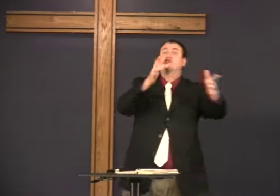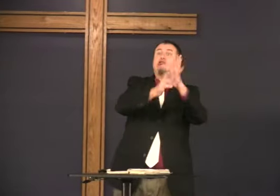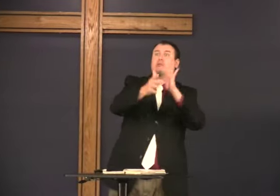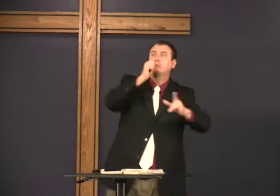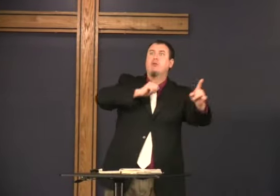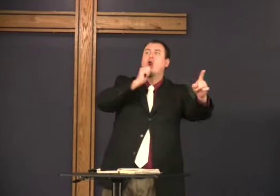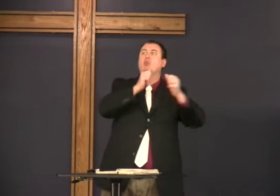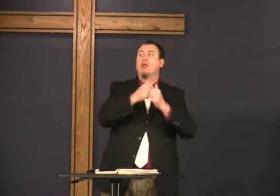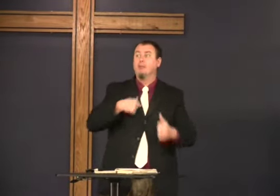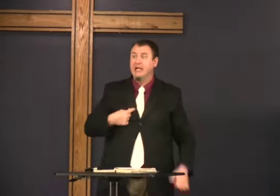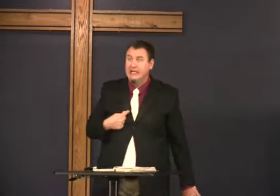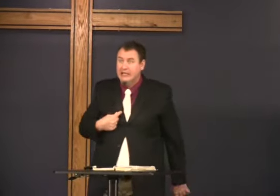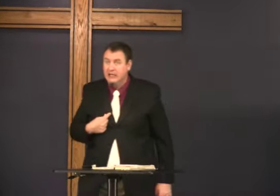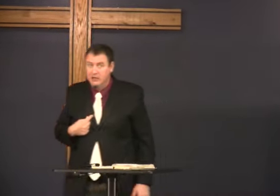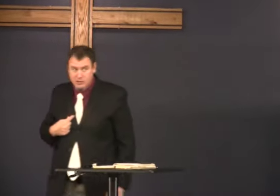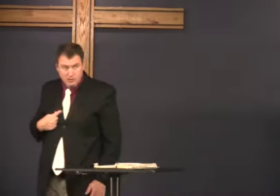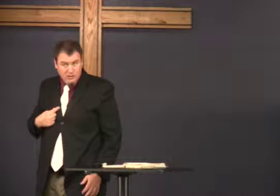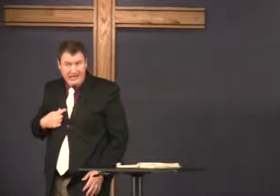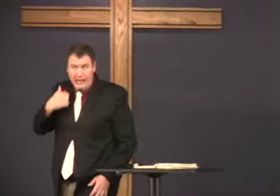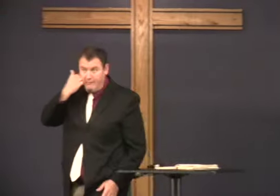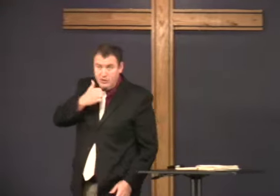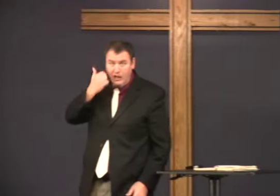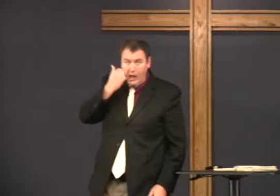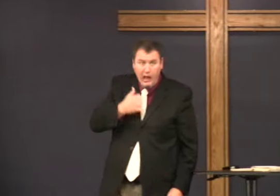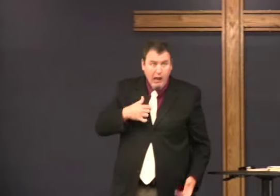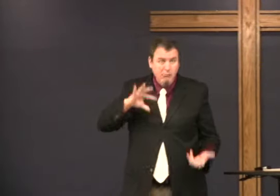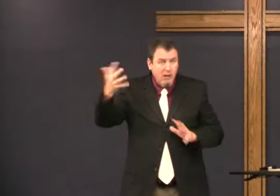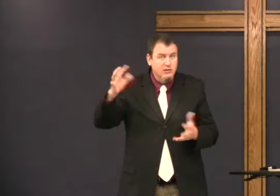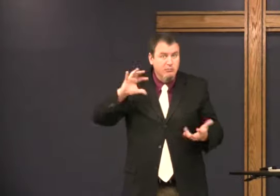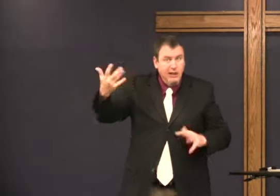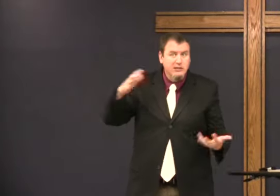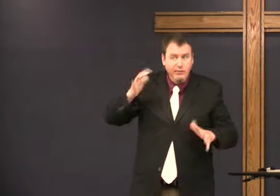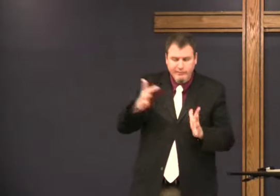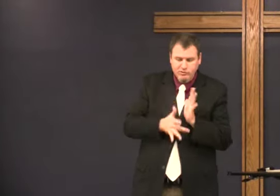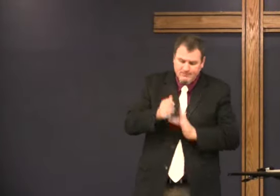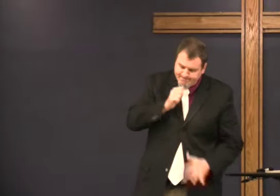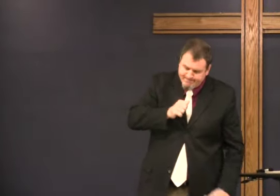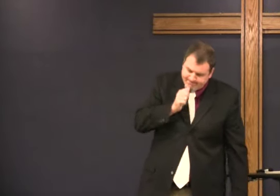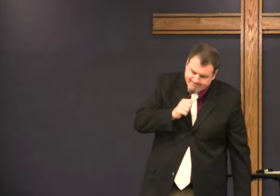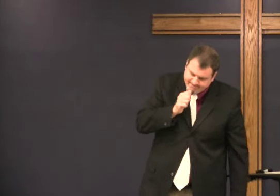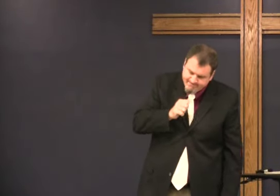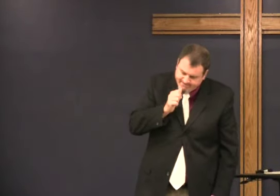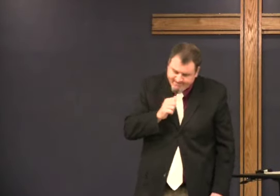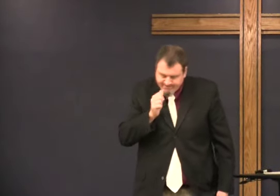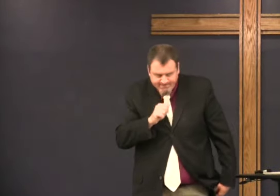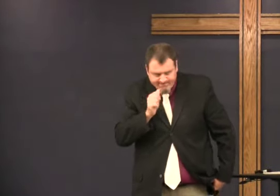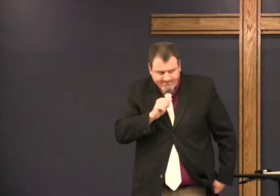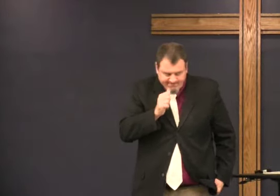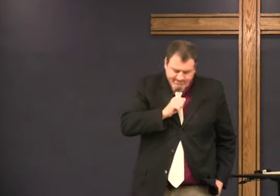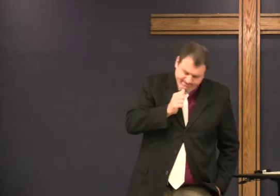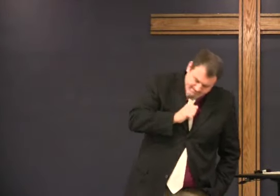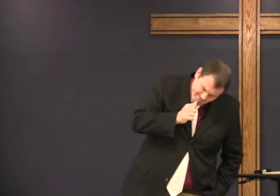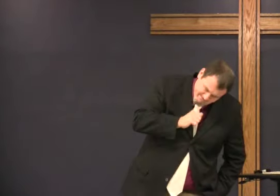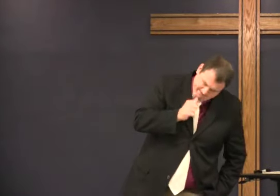the new man says Jesus will bear with me every day when I messed up Jesus is patient with me